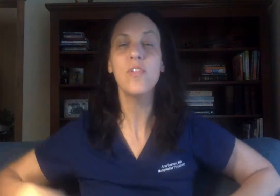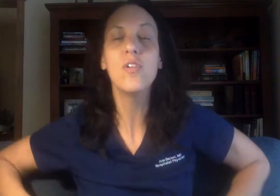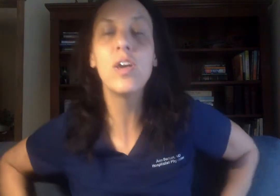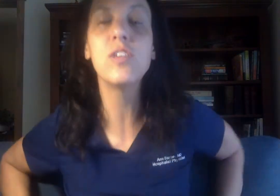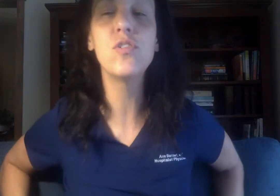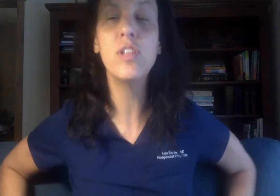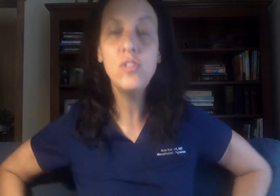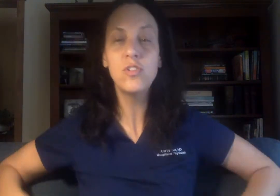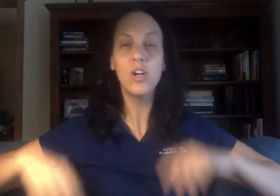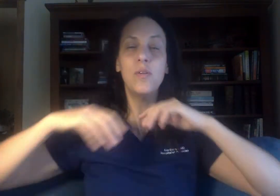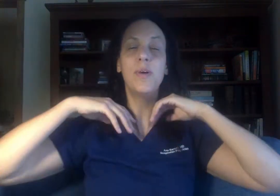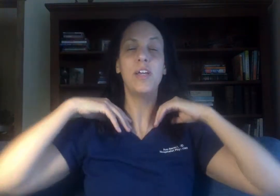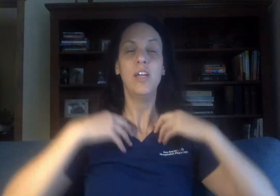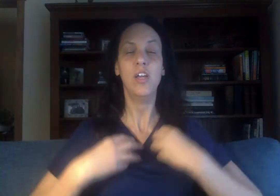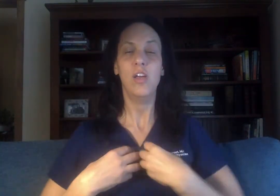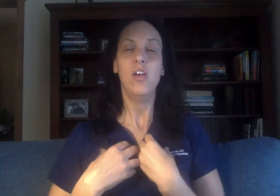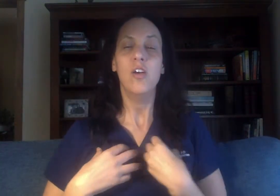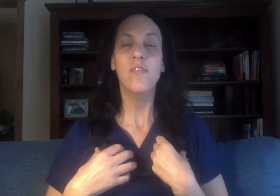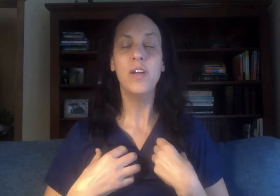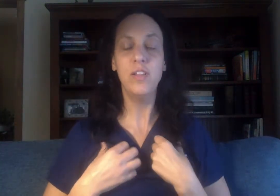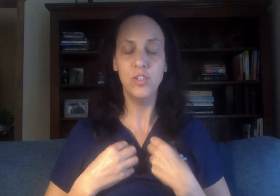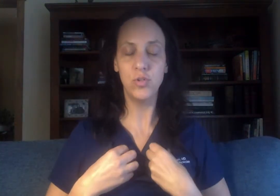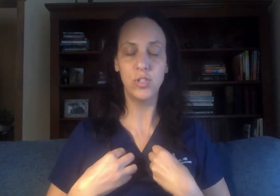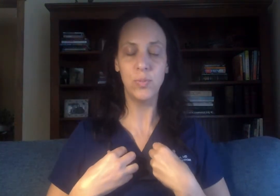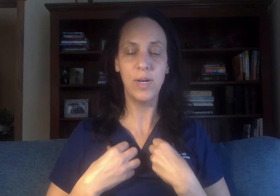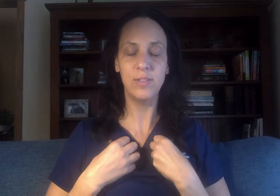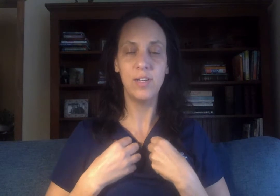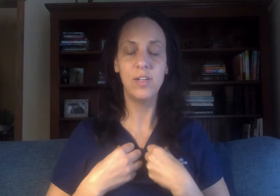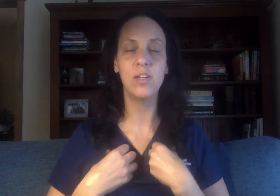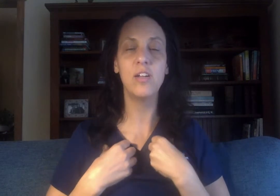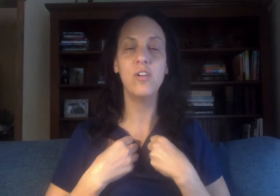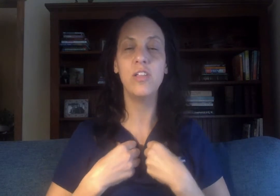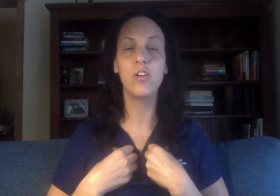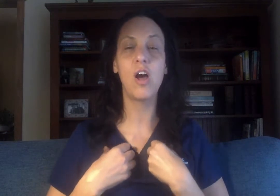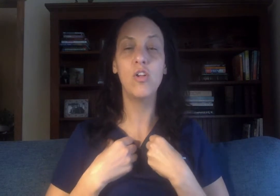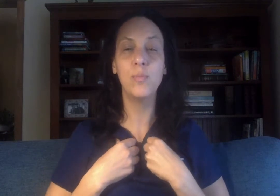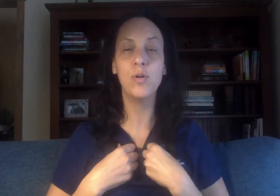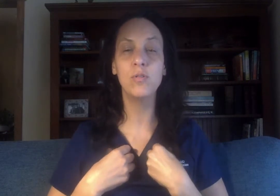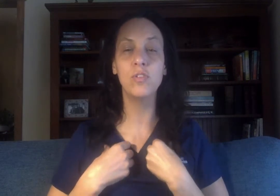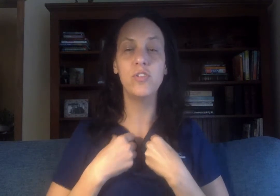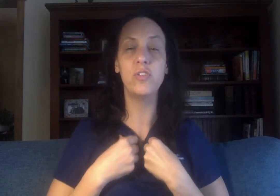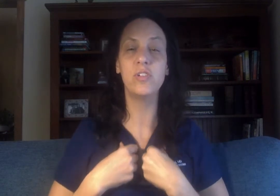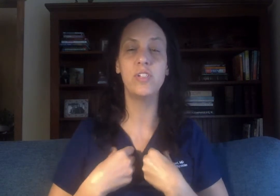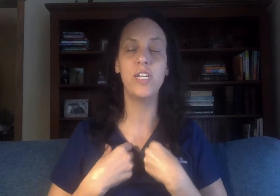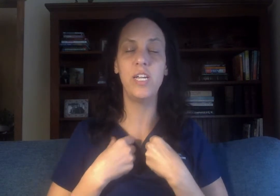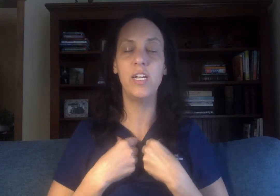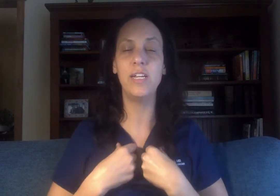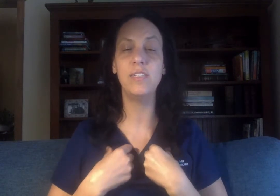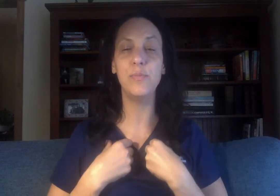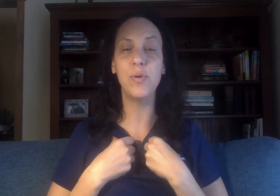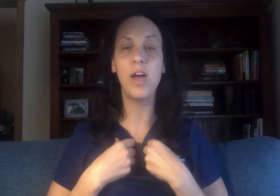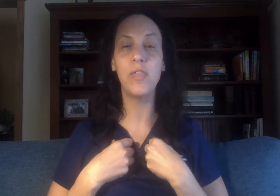So let's start by finding the sore spots underneath our collarbones, taking a nice deep breath.